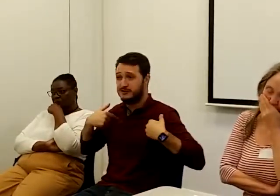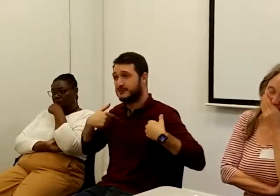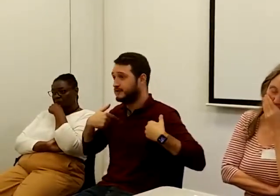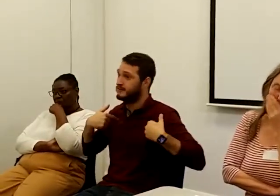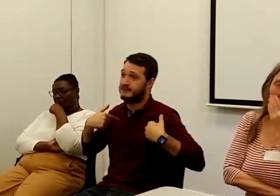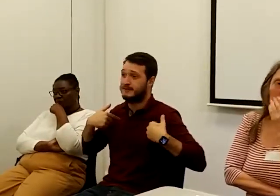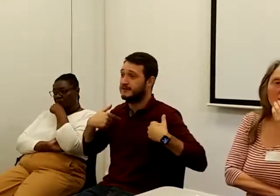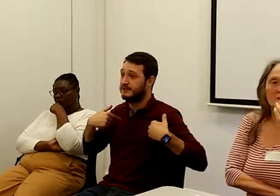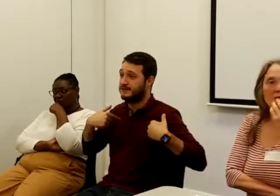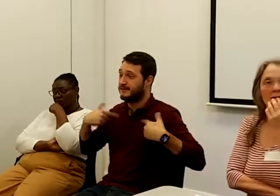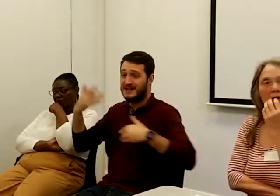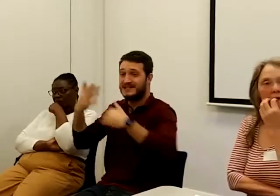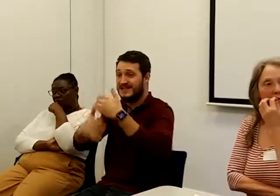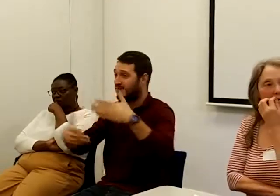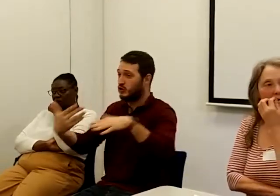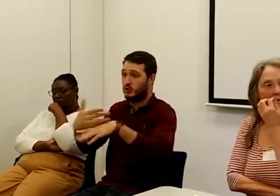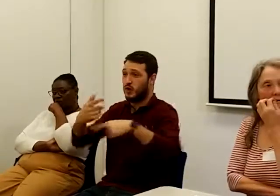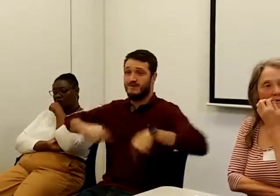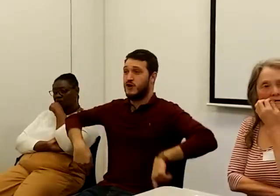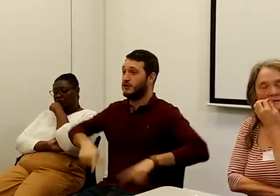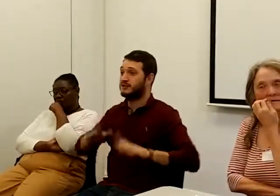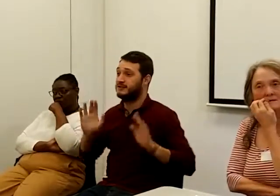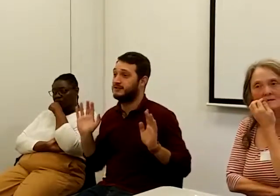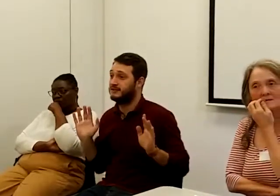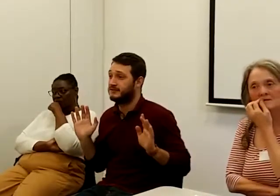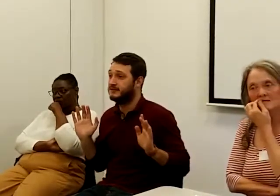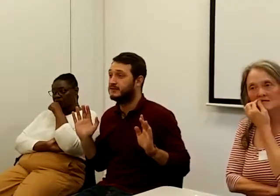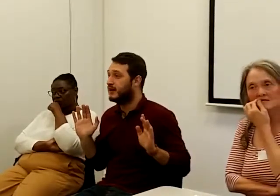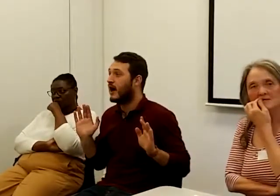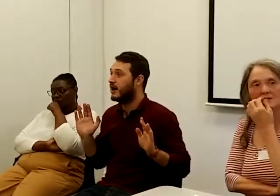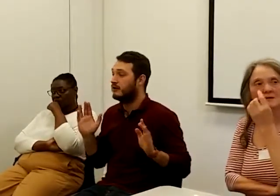work for us. I feel that really strongly.